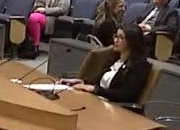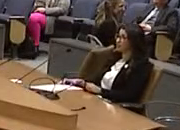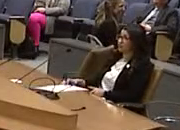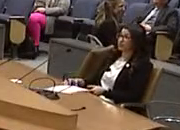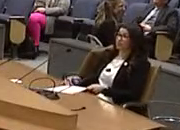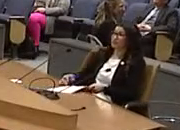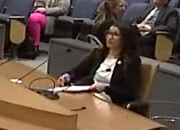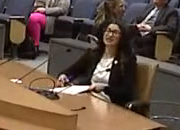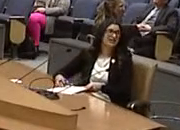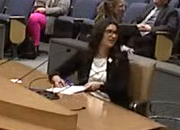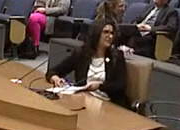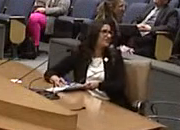The next testifier, please.